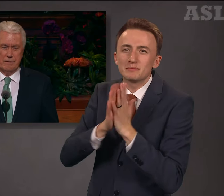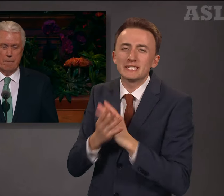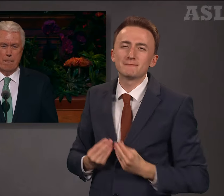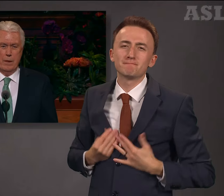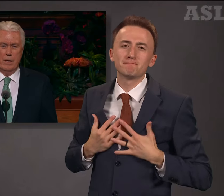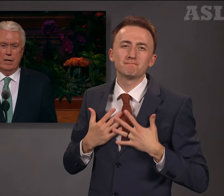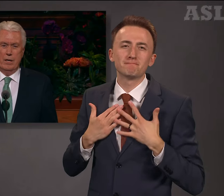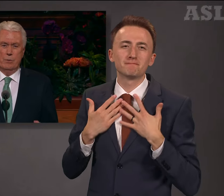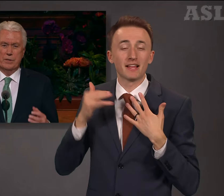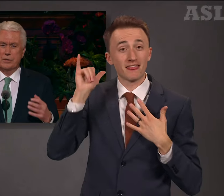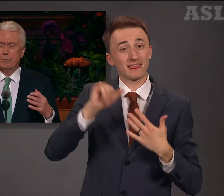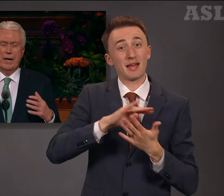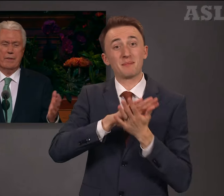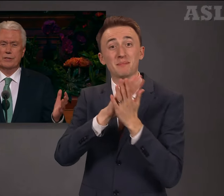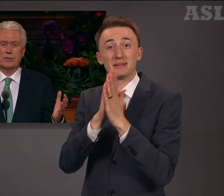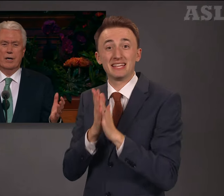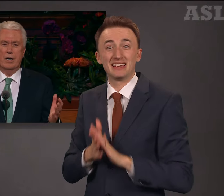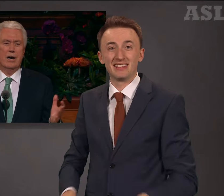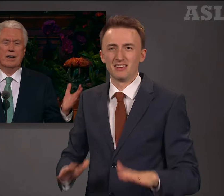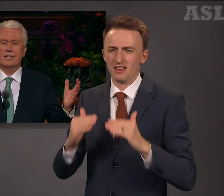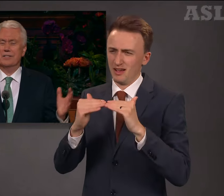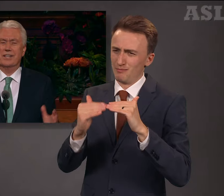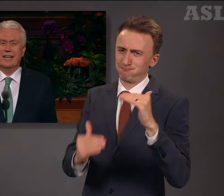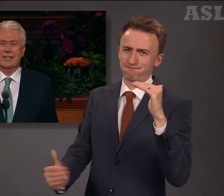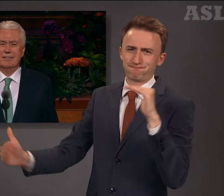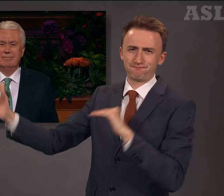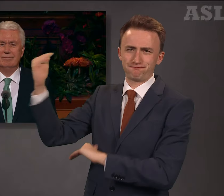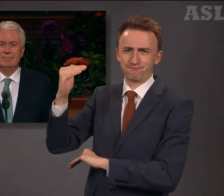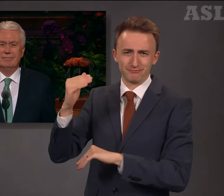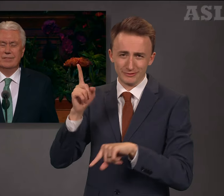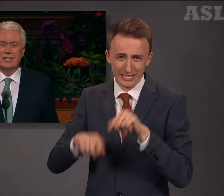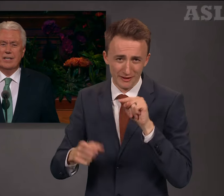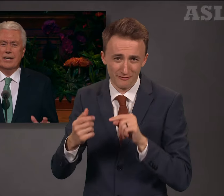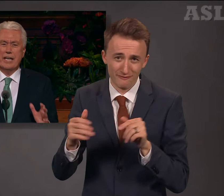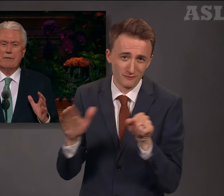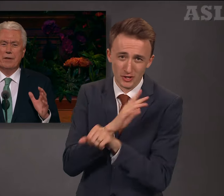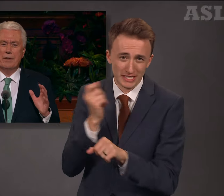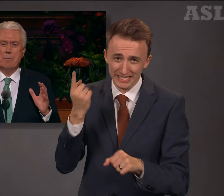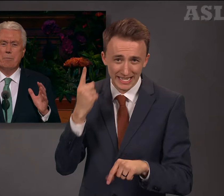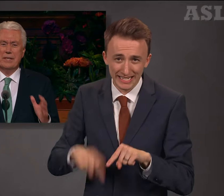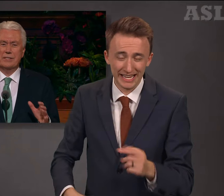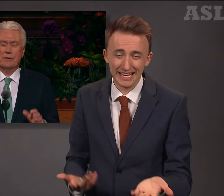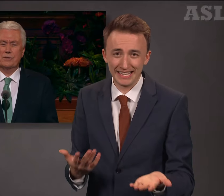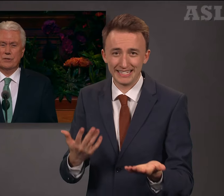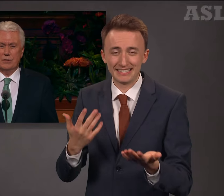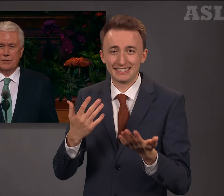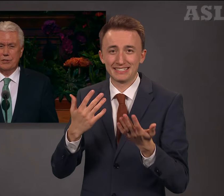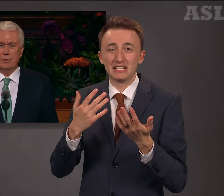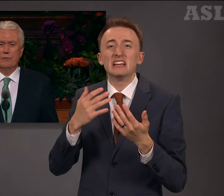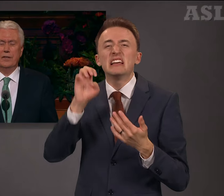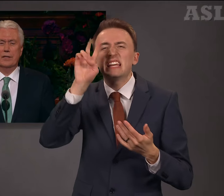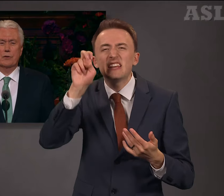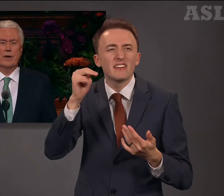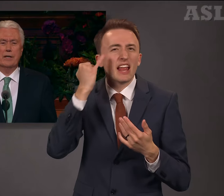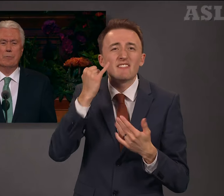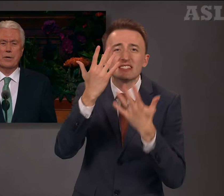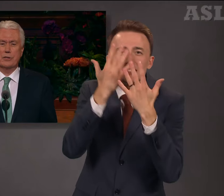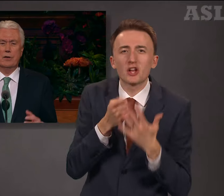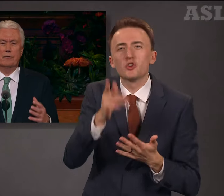which path is all understanding. Even in the midst of sores, you will feel a greater measure of